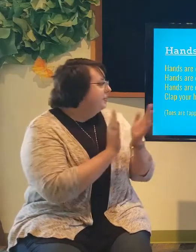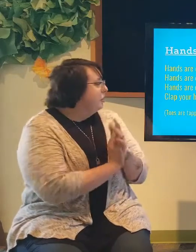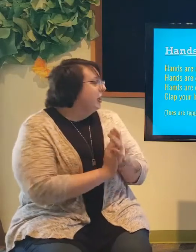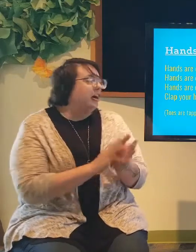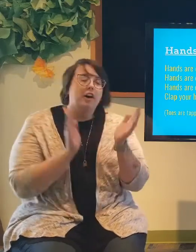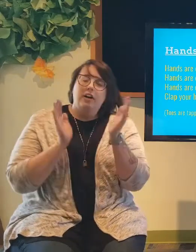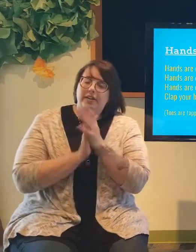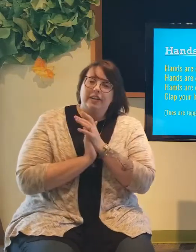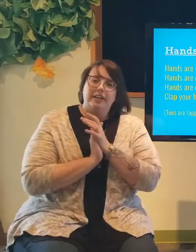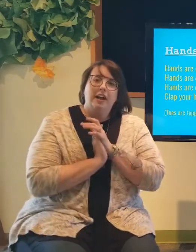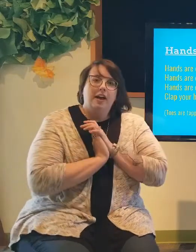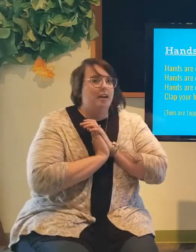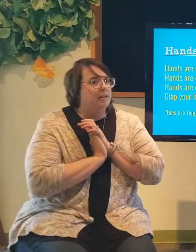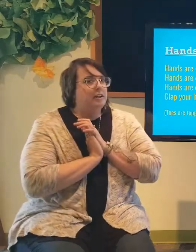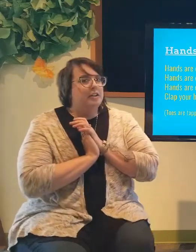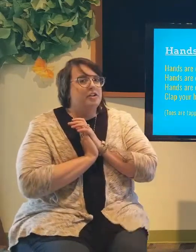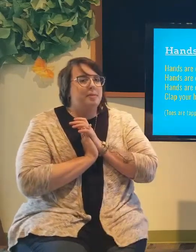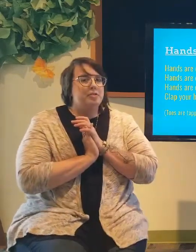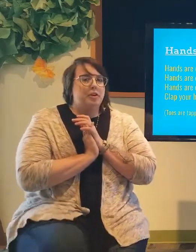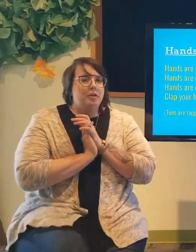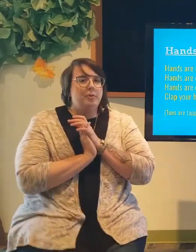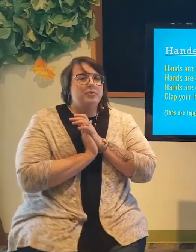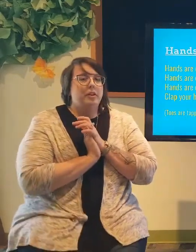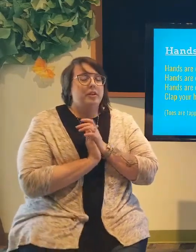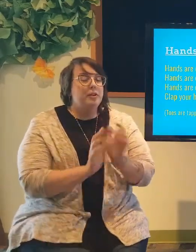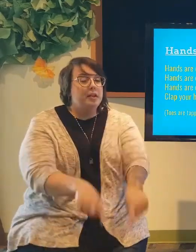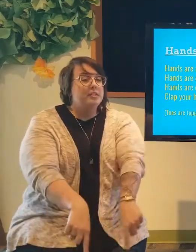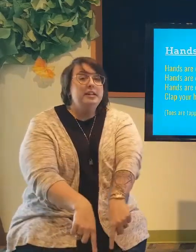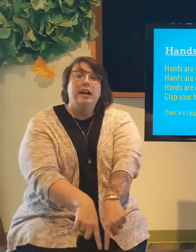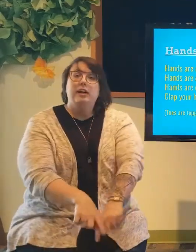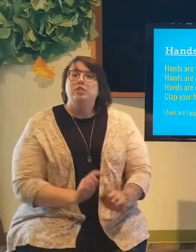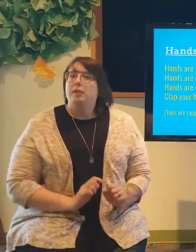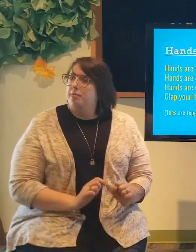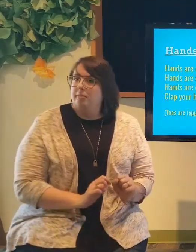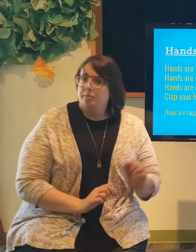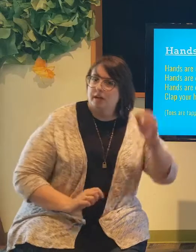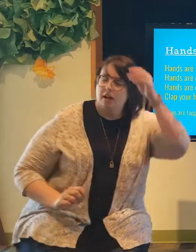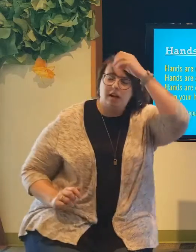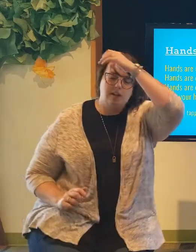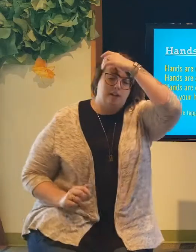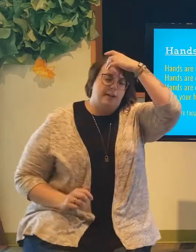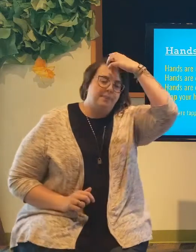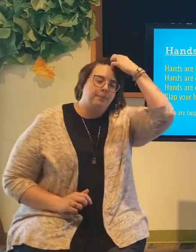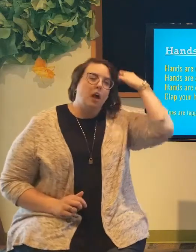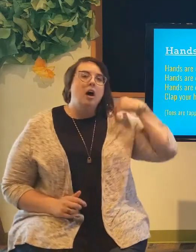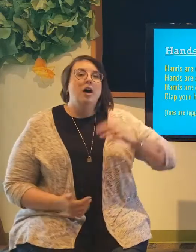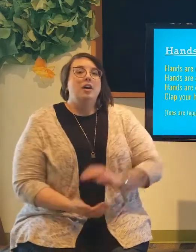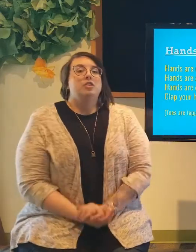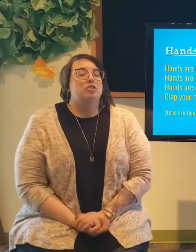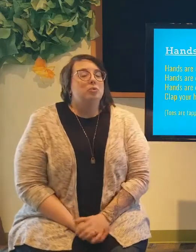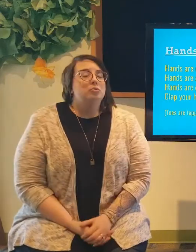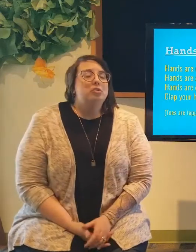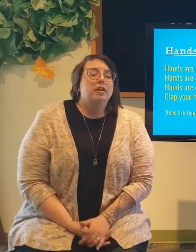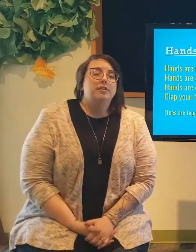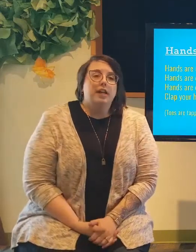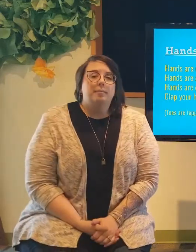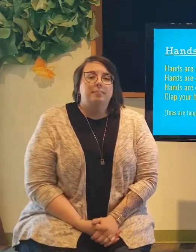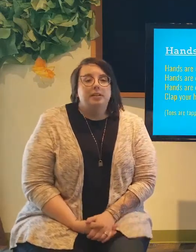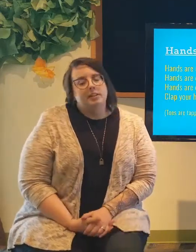darling. All right, can you tap your toes? I know you can't see ours, but I promise we are. Toes Are Clapping,